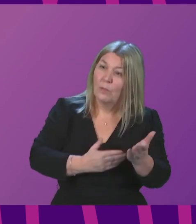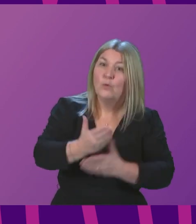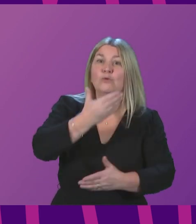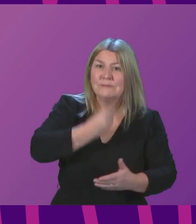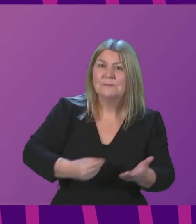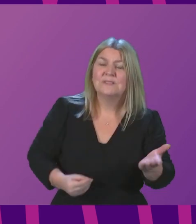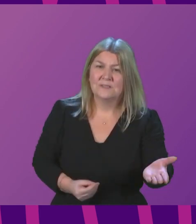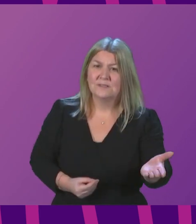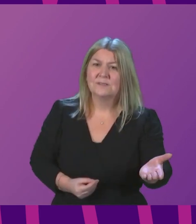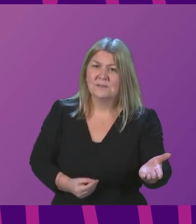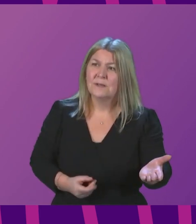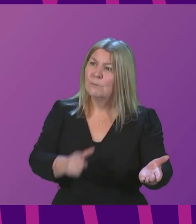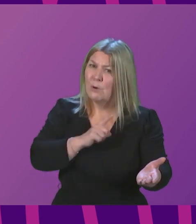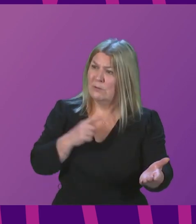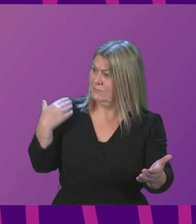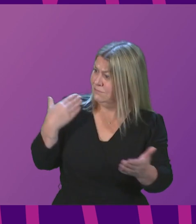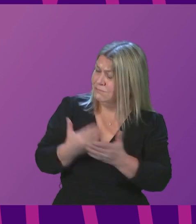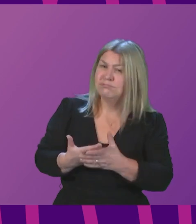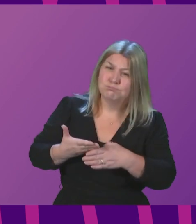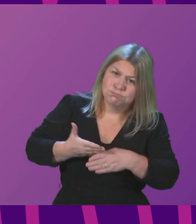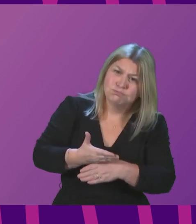have worked so hard during the course of this pandemic?